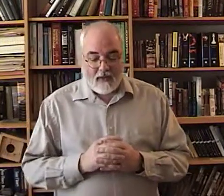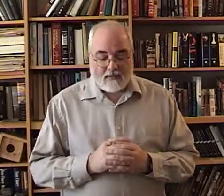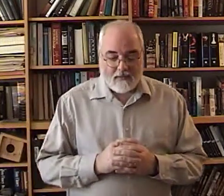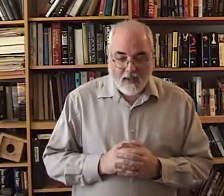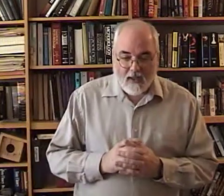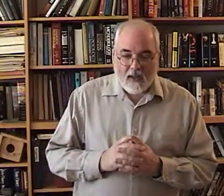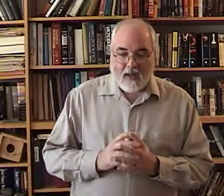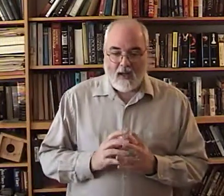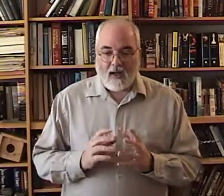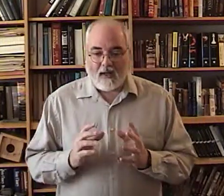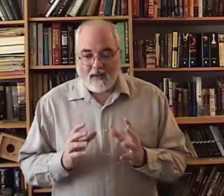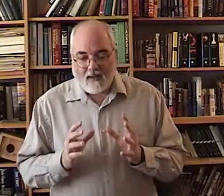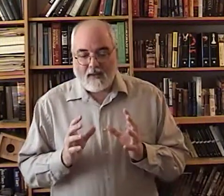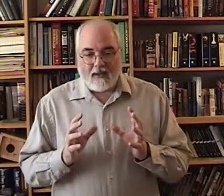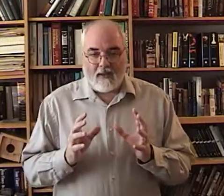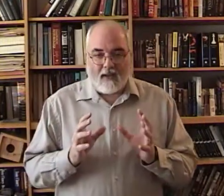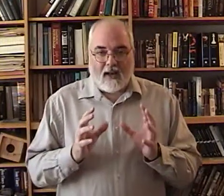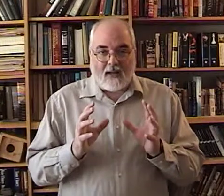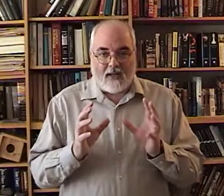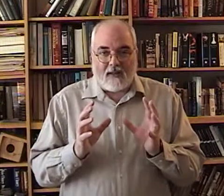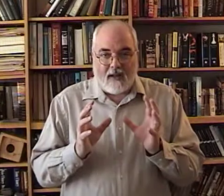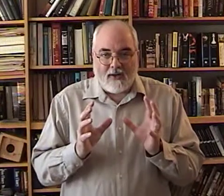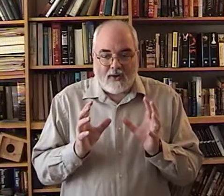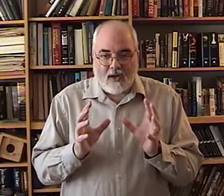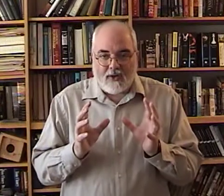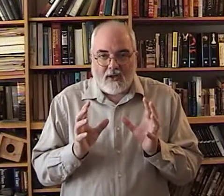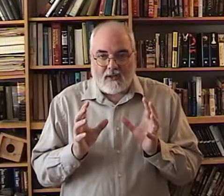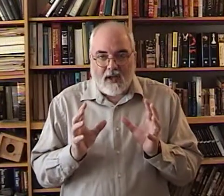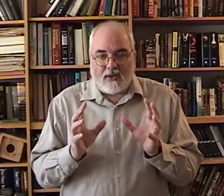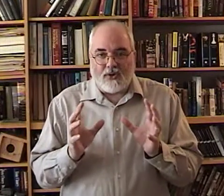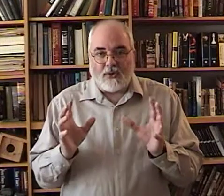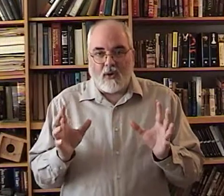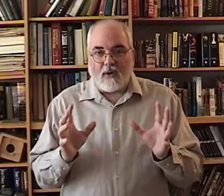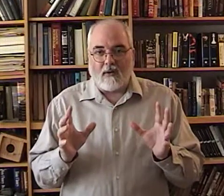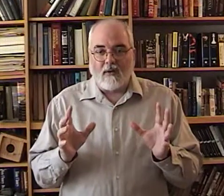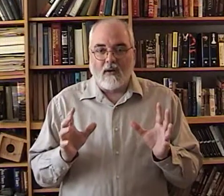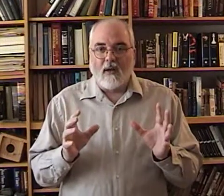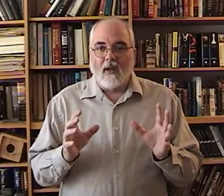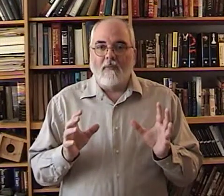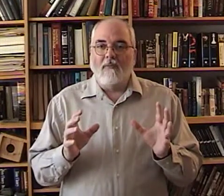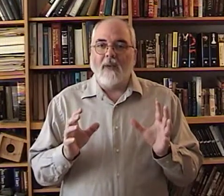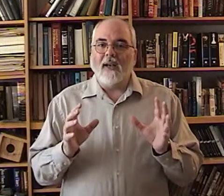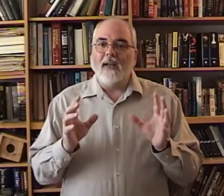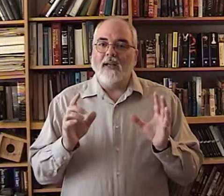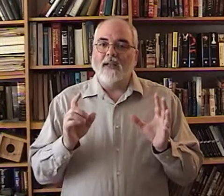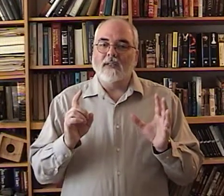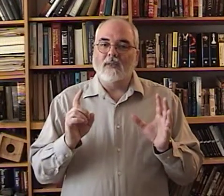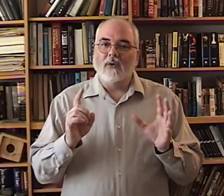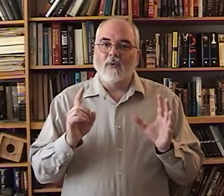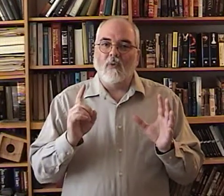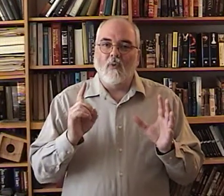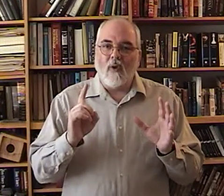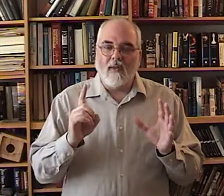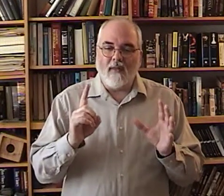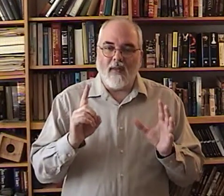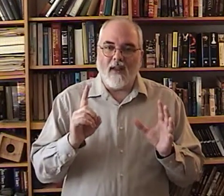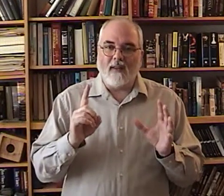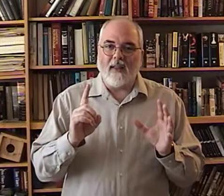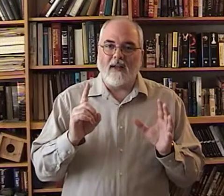like I said the introduction is nice and short but it is one thing that